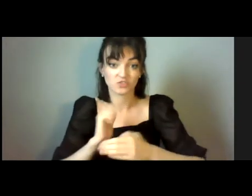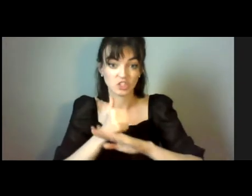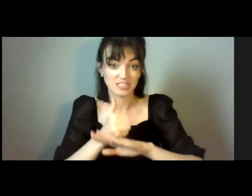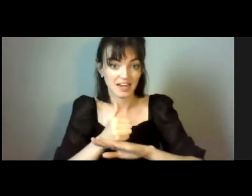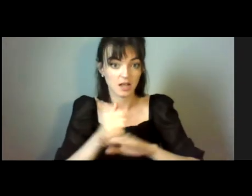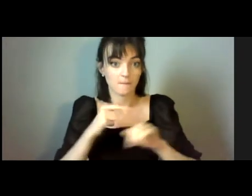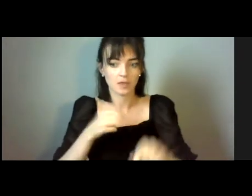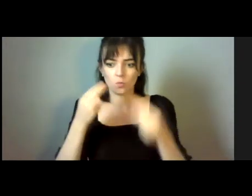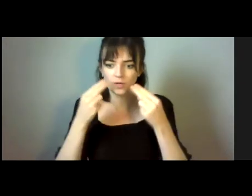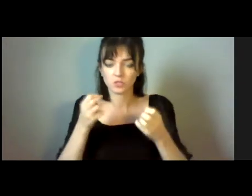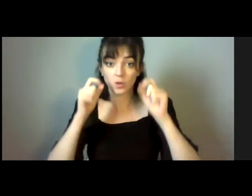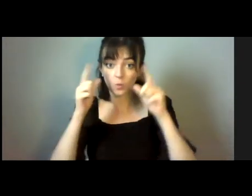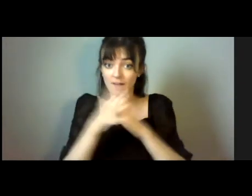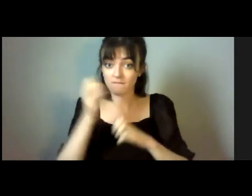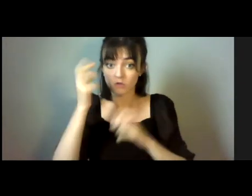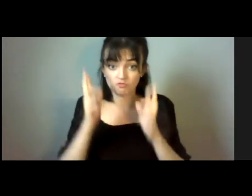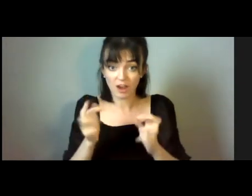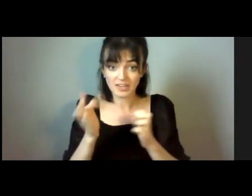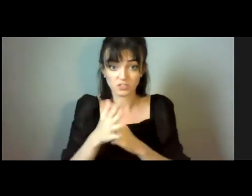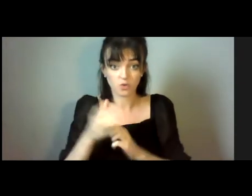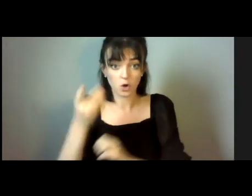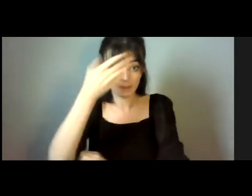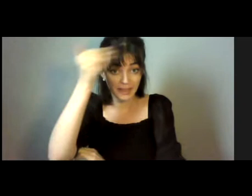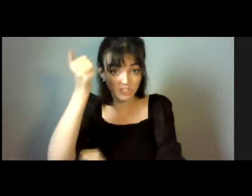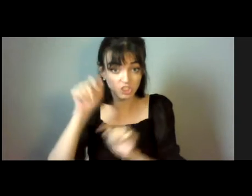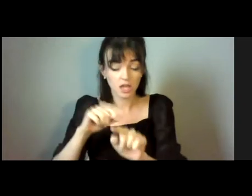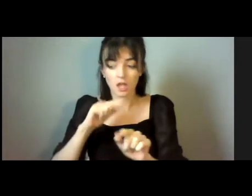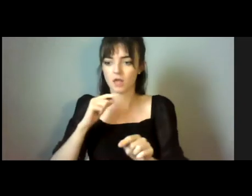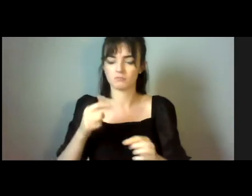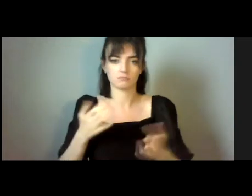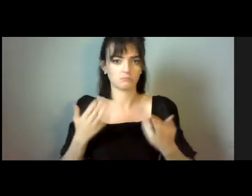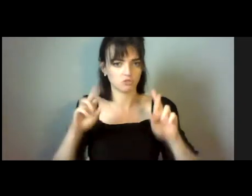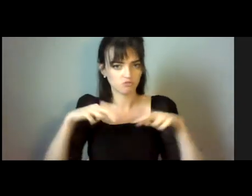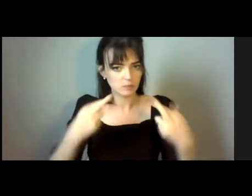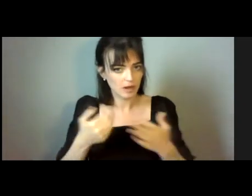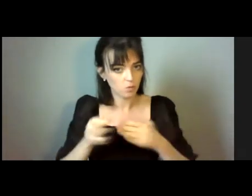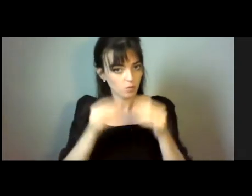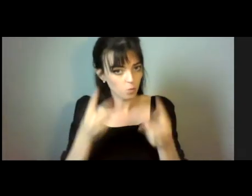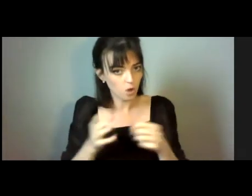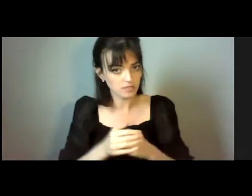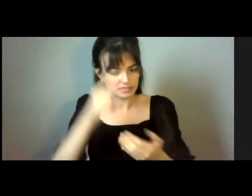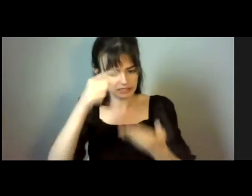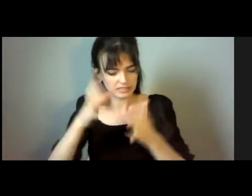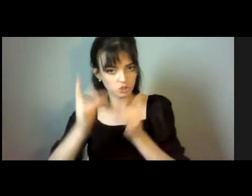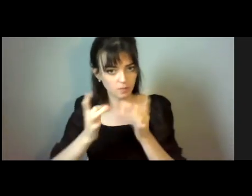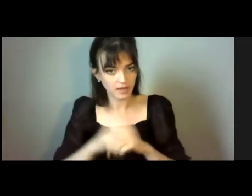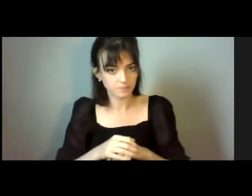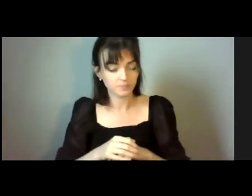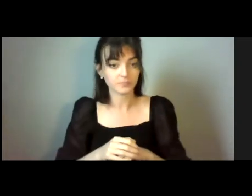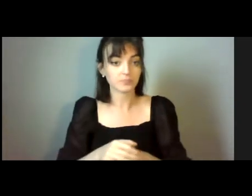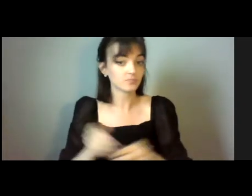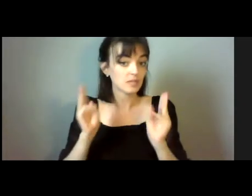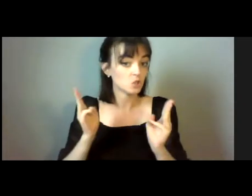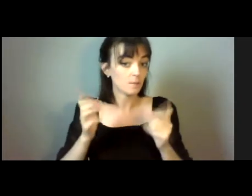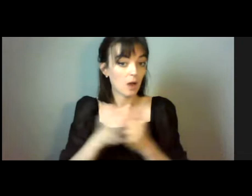dementia or will and preference must be respected, and at the center of decisions being made. And during the power of attorney, it can be